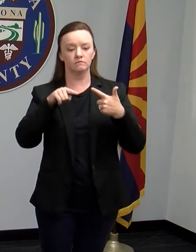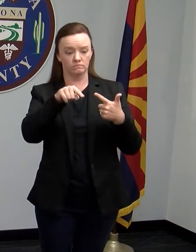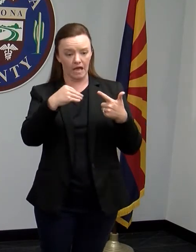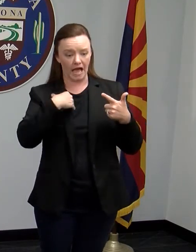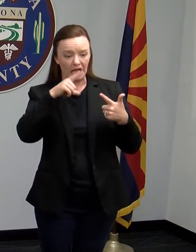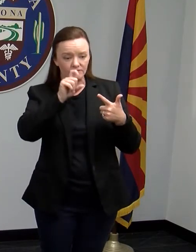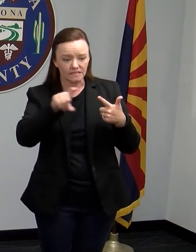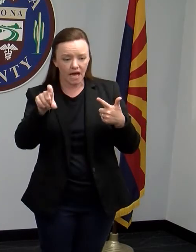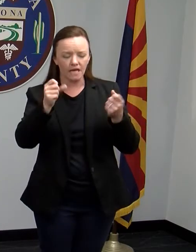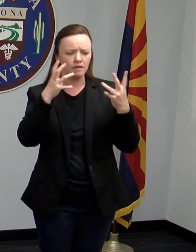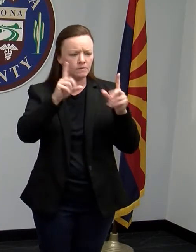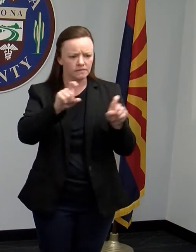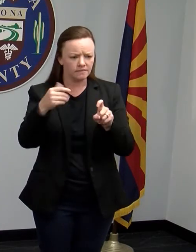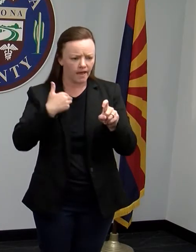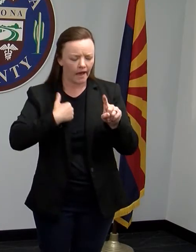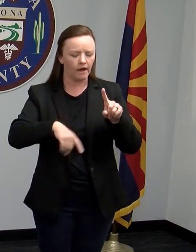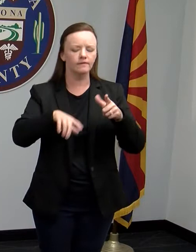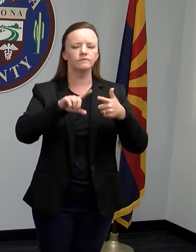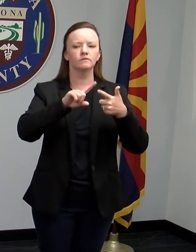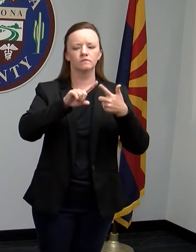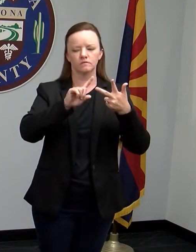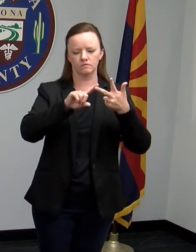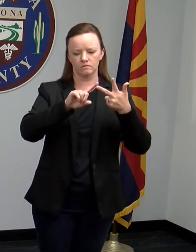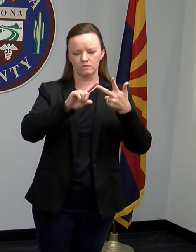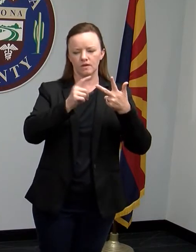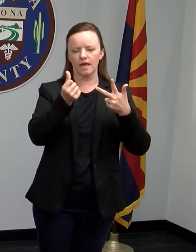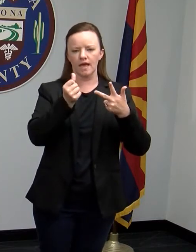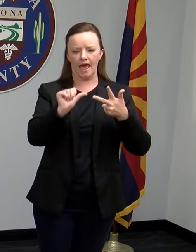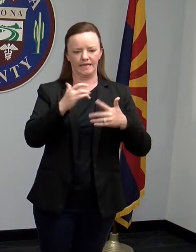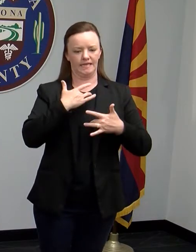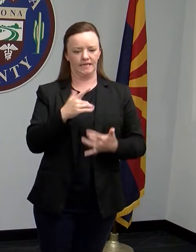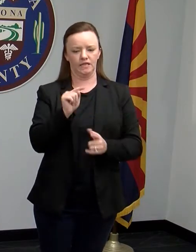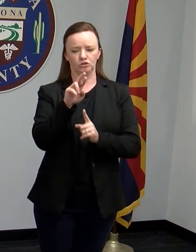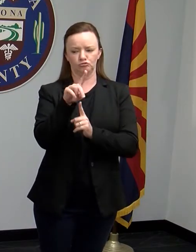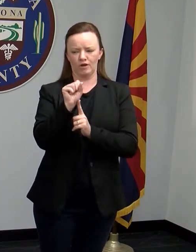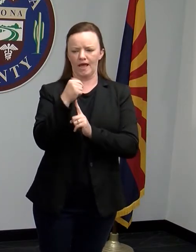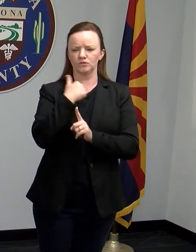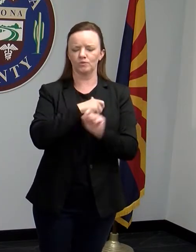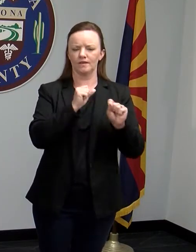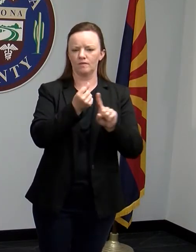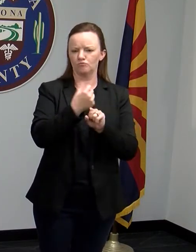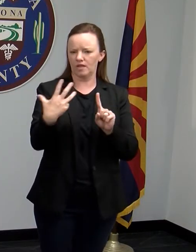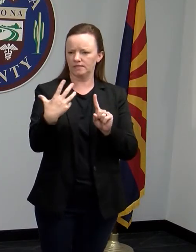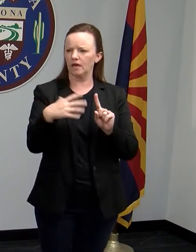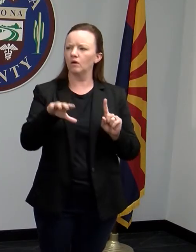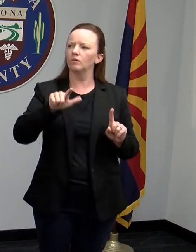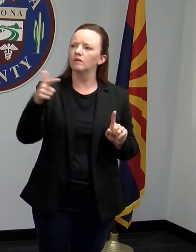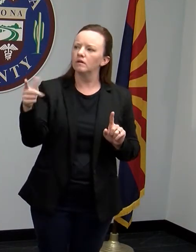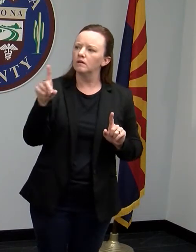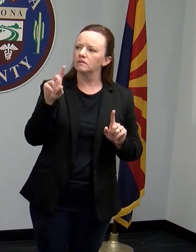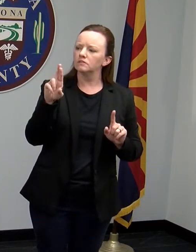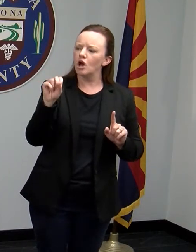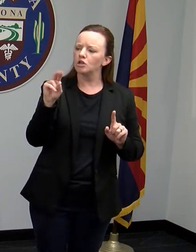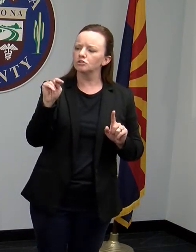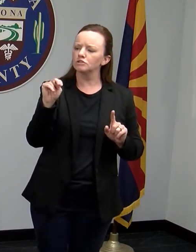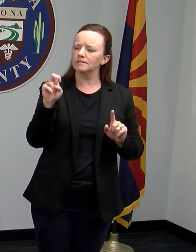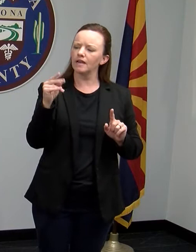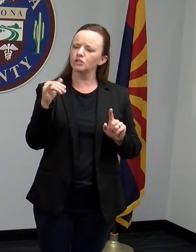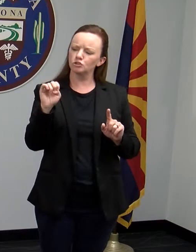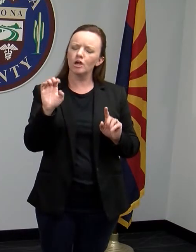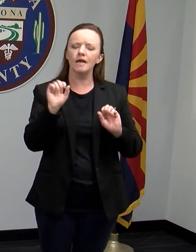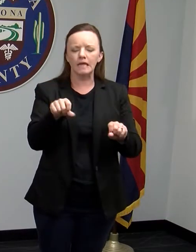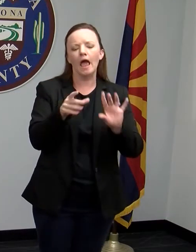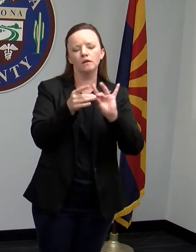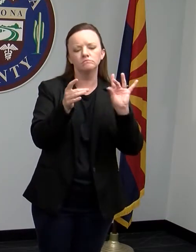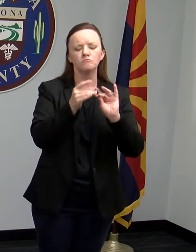care facilities and nursing homes, and any sort of trends we can break down. Dr. Sundenschein can address at least